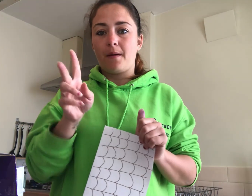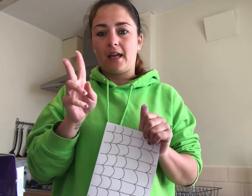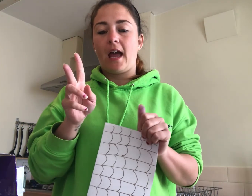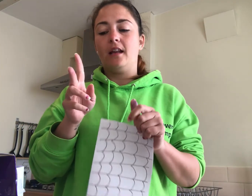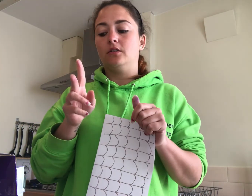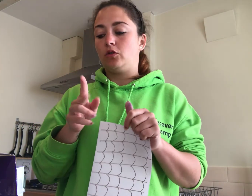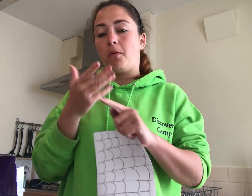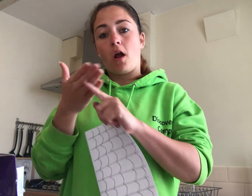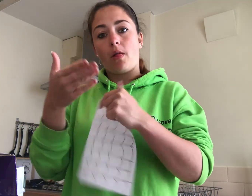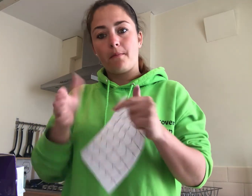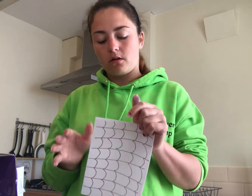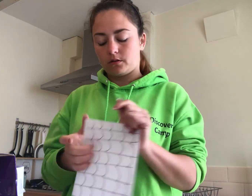again to put it on the box